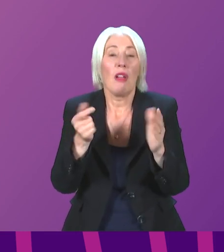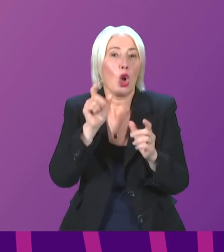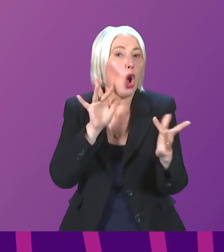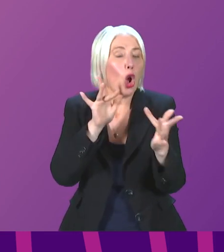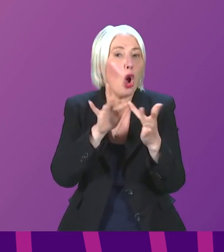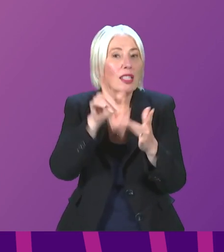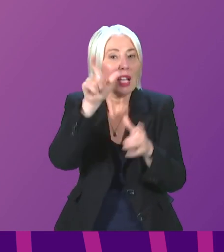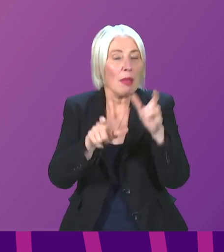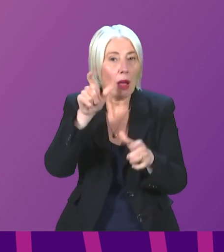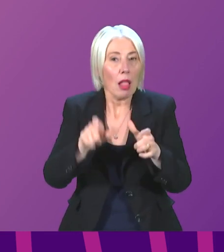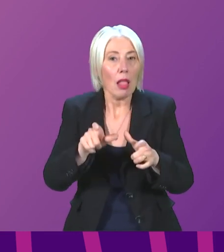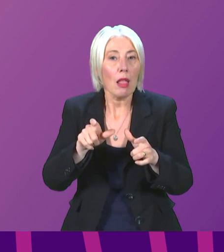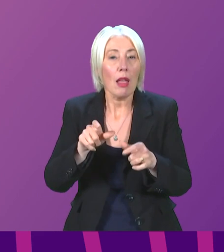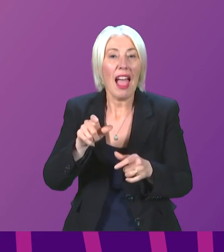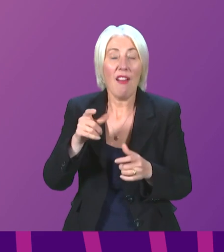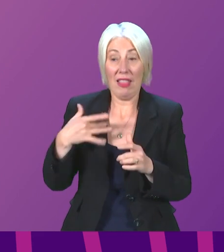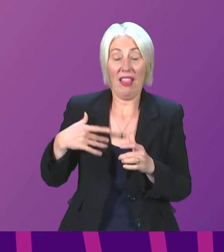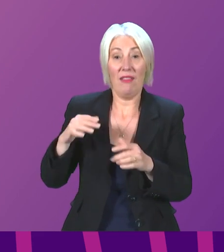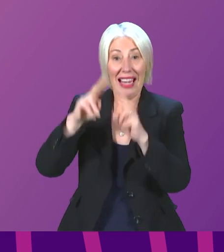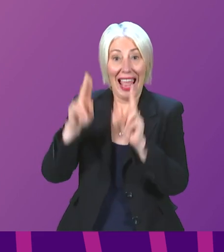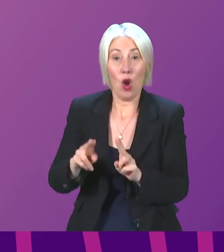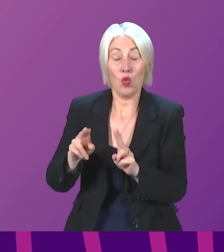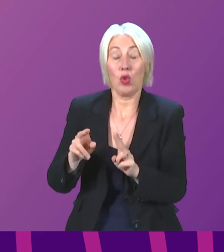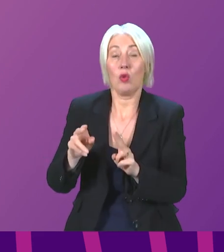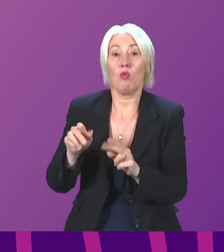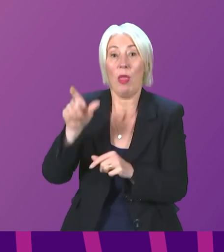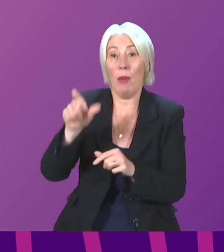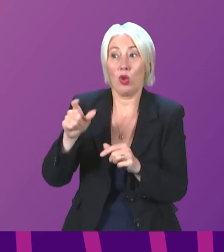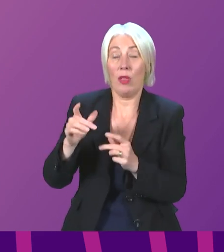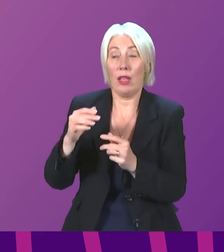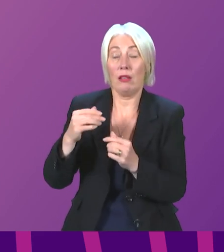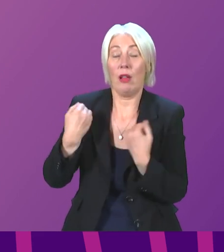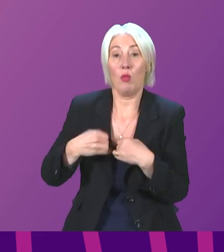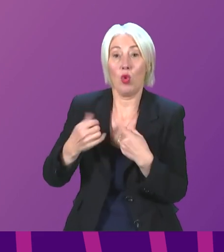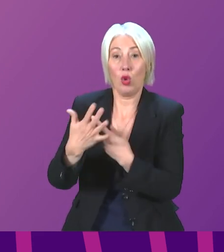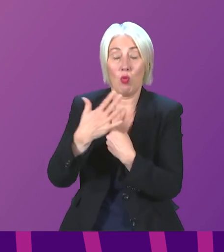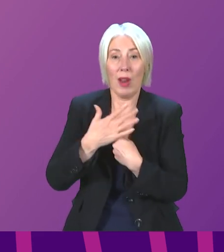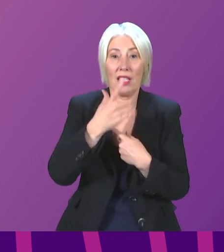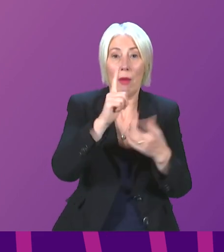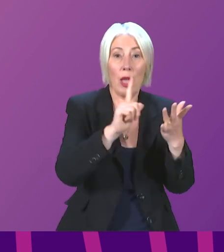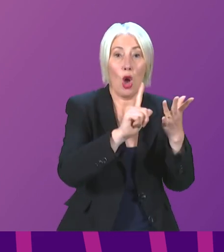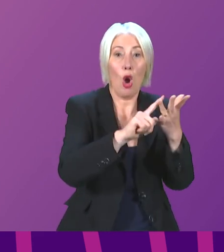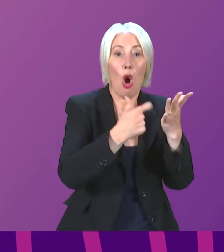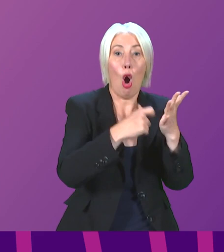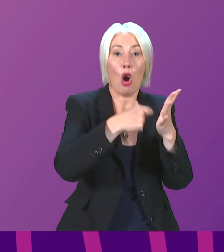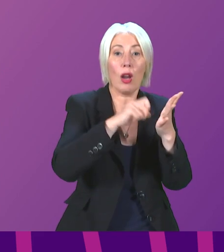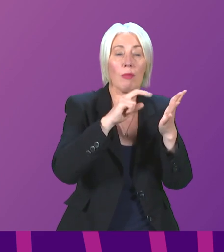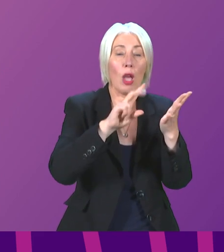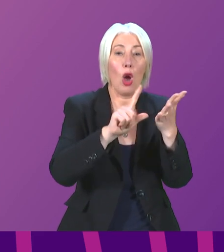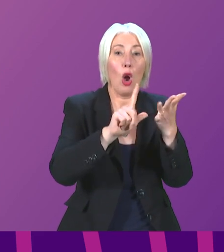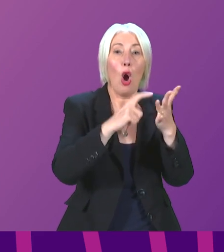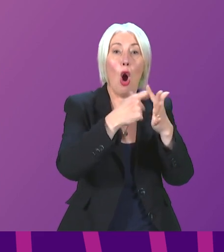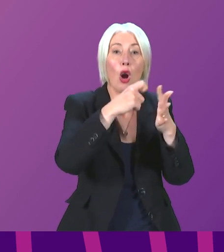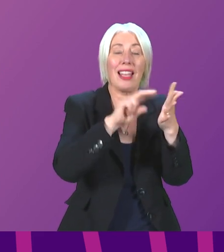who are household contacts of those with immunosuppression might be different in Orkney than they will be, for example, in Glasgow. But if you have any doubt whatsoever